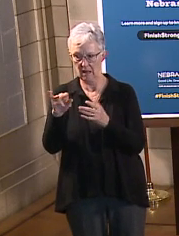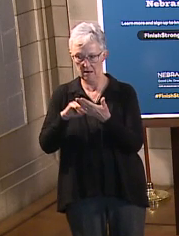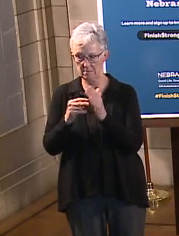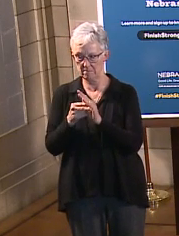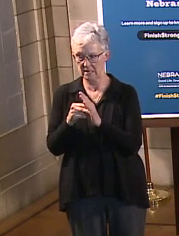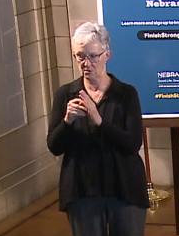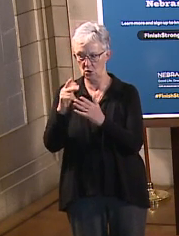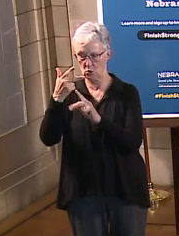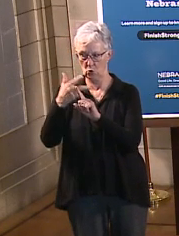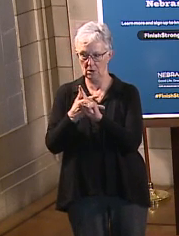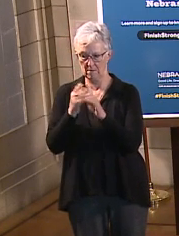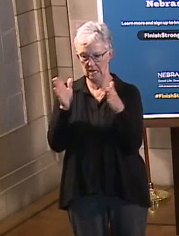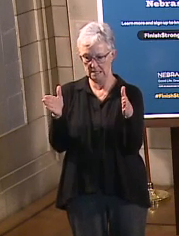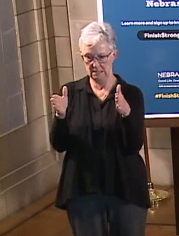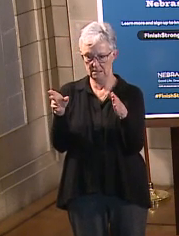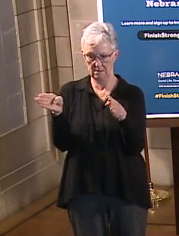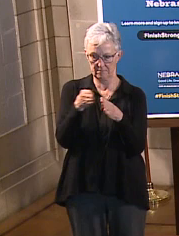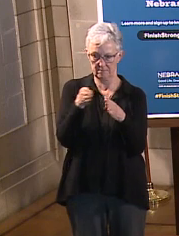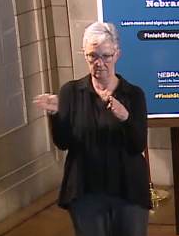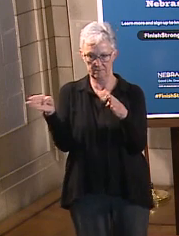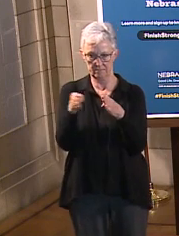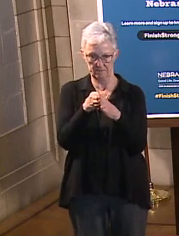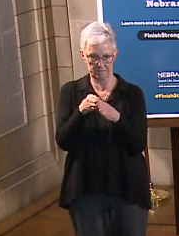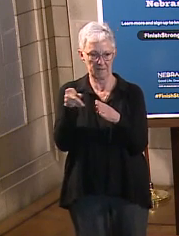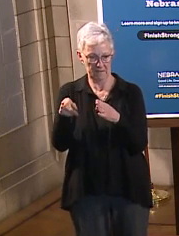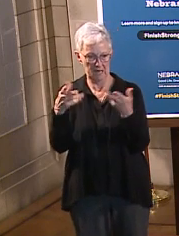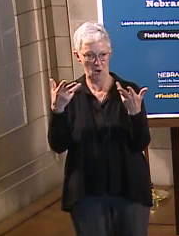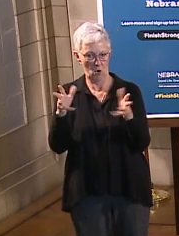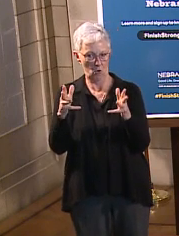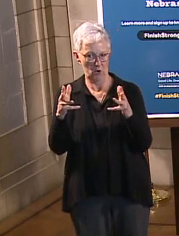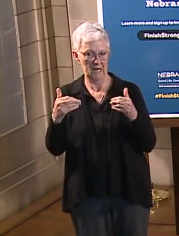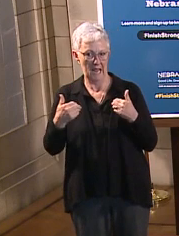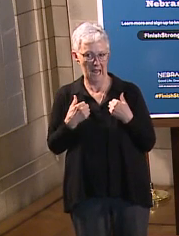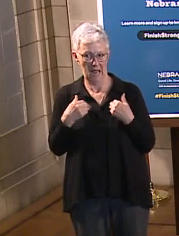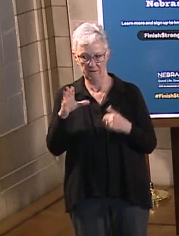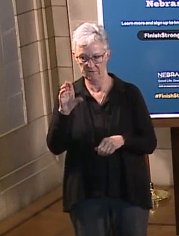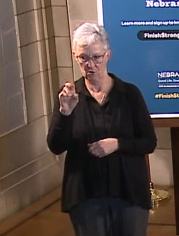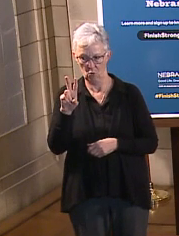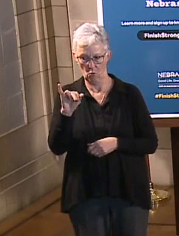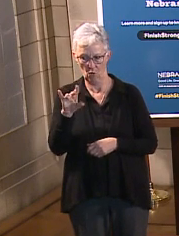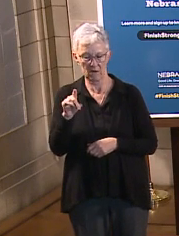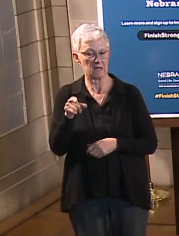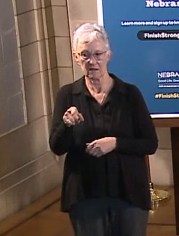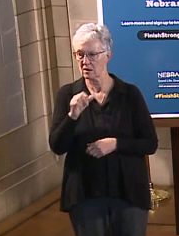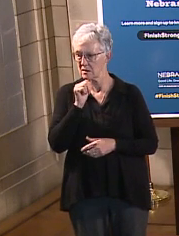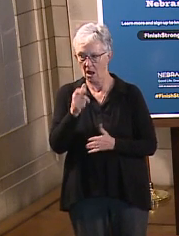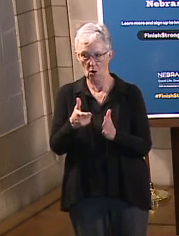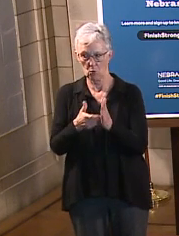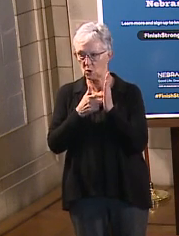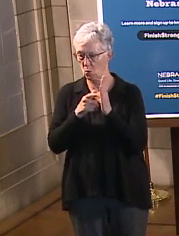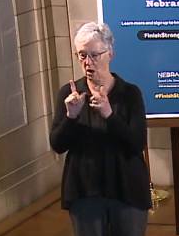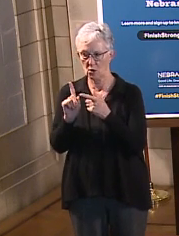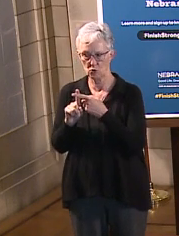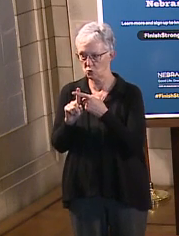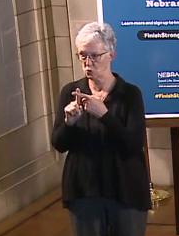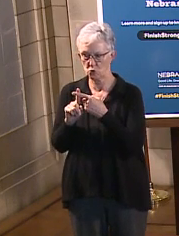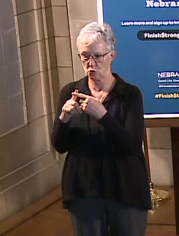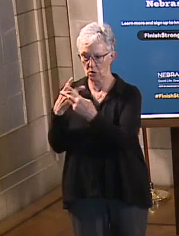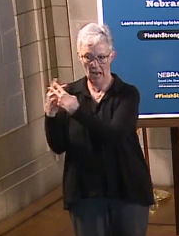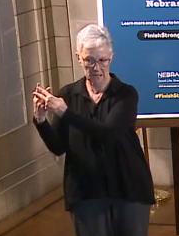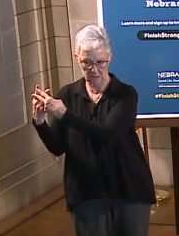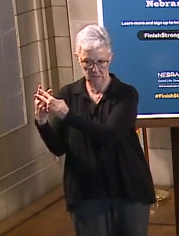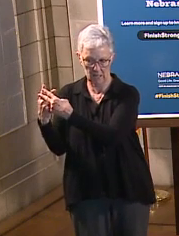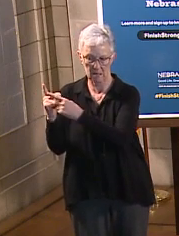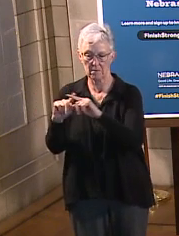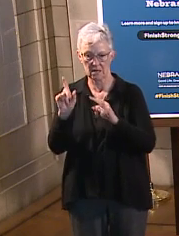So these individuals, again, don't do not have to quarantine unless they develop symptoms, then they will need to isolate. So that is just the correction.